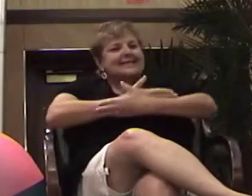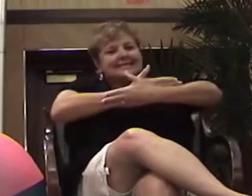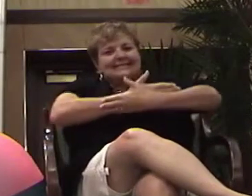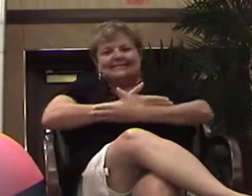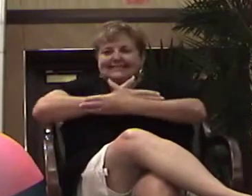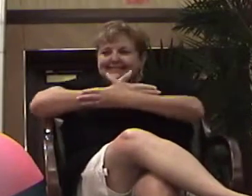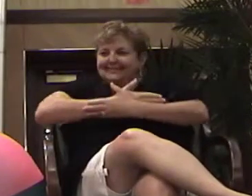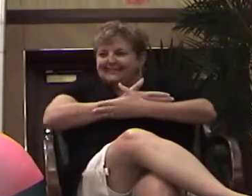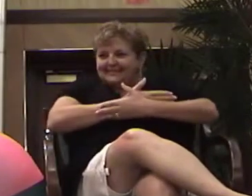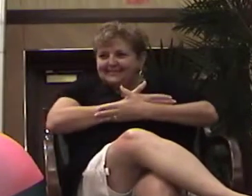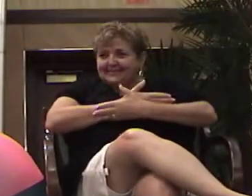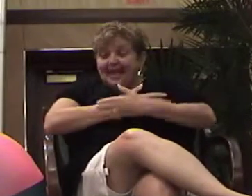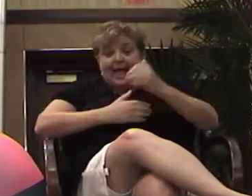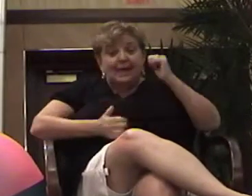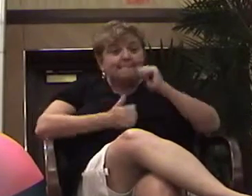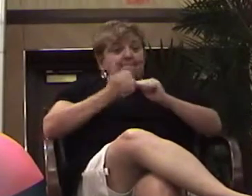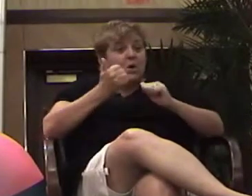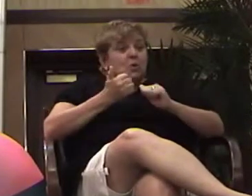And most of all, I wanted him.